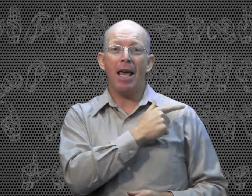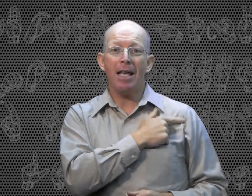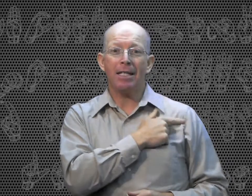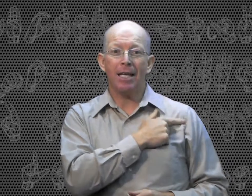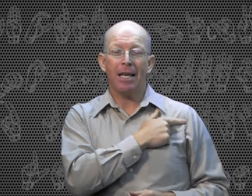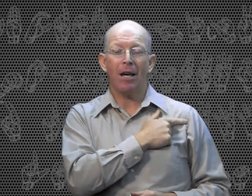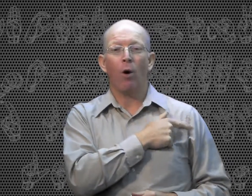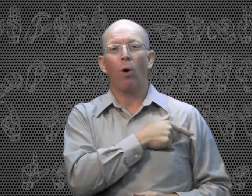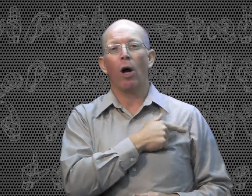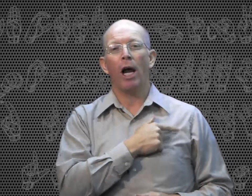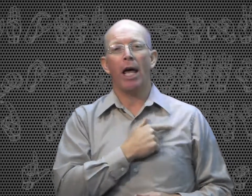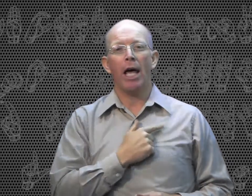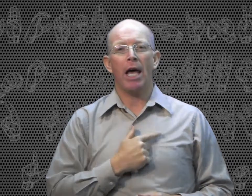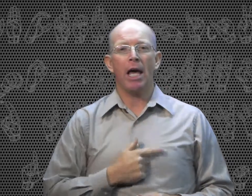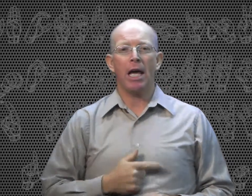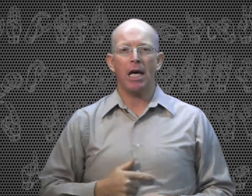Lazy. Or lazy.